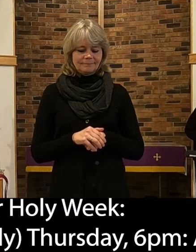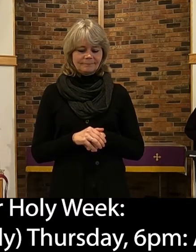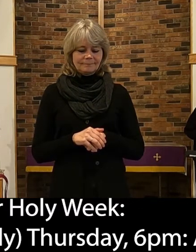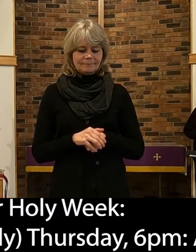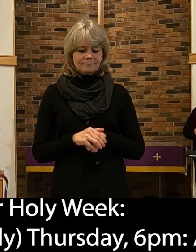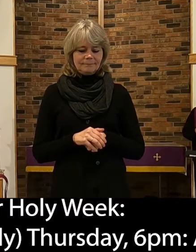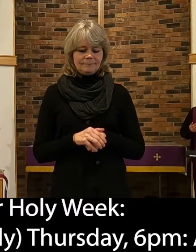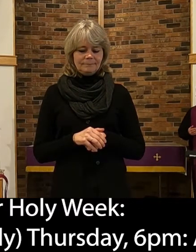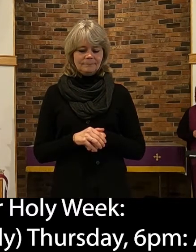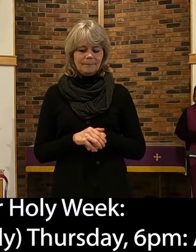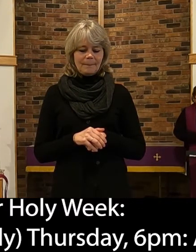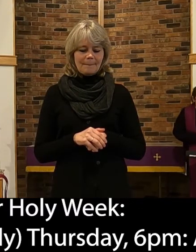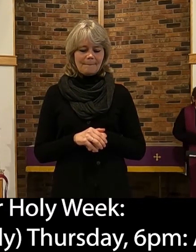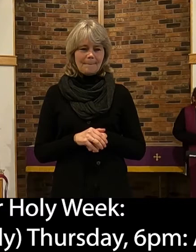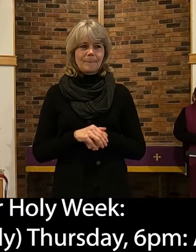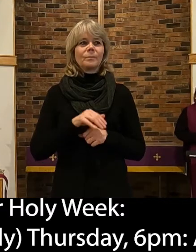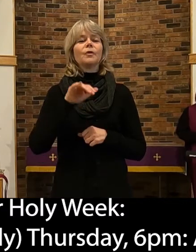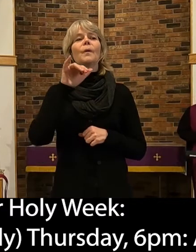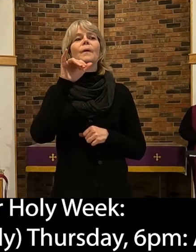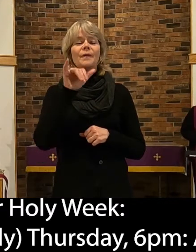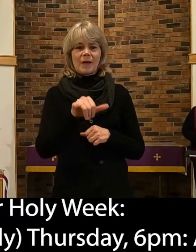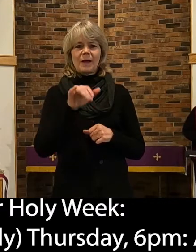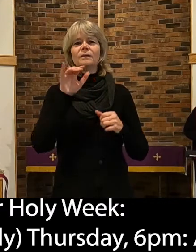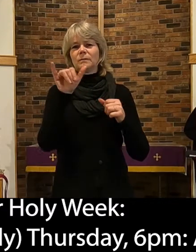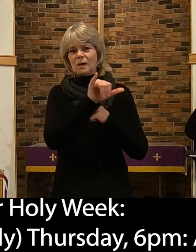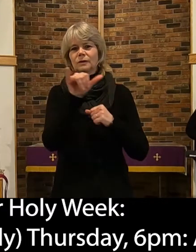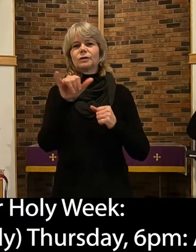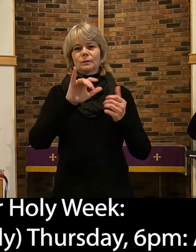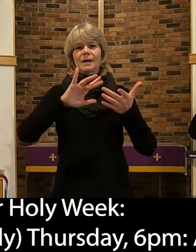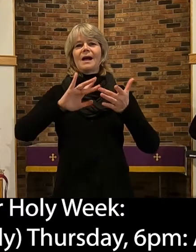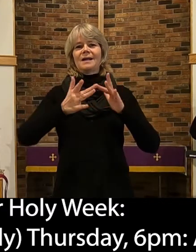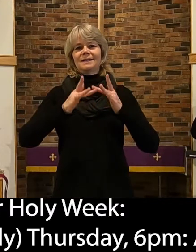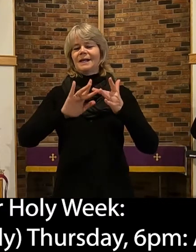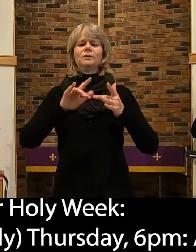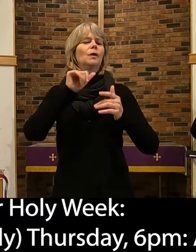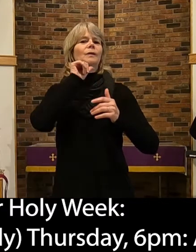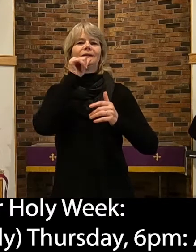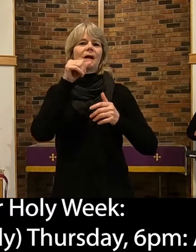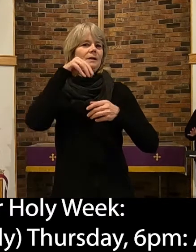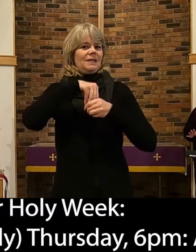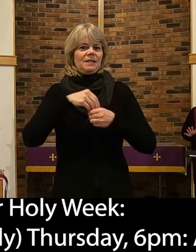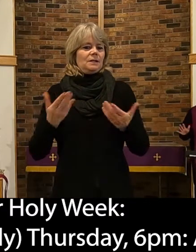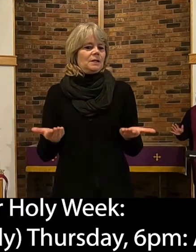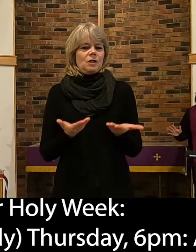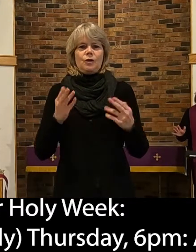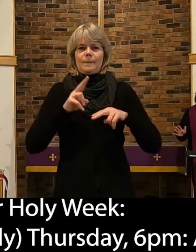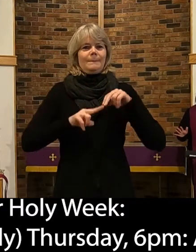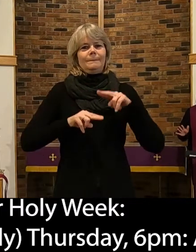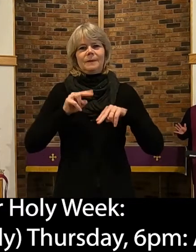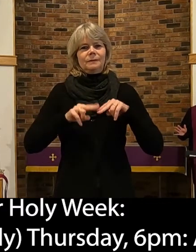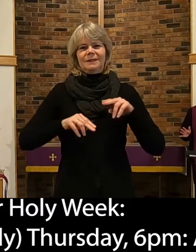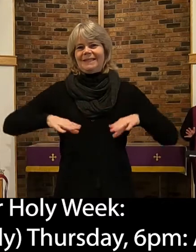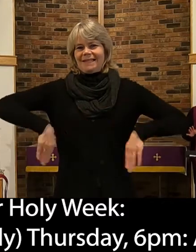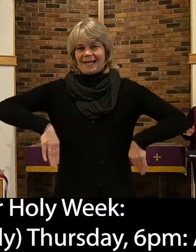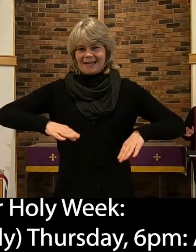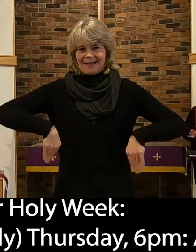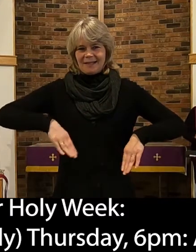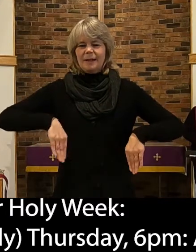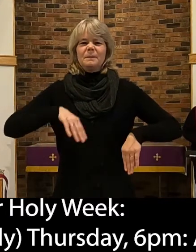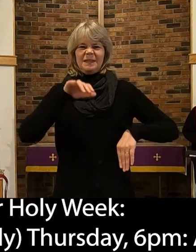That worship service will also be online. We won't be in person yet for that. So, again, it will be online, just